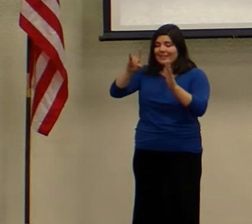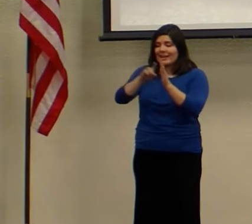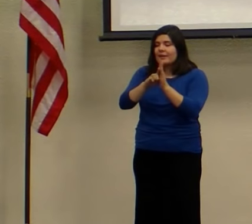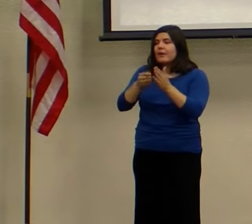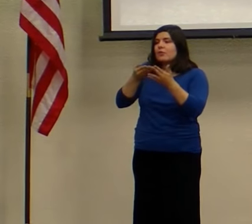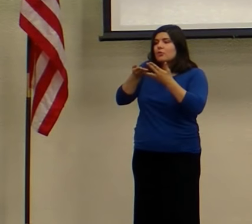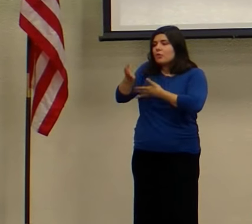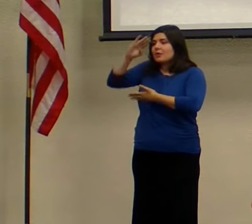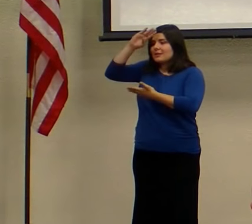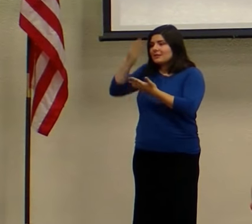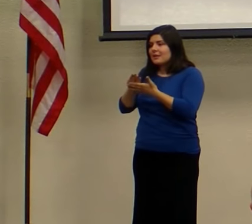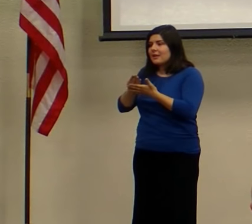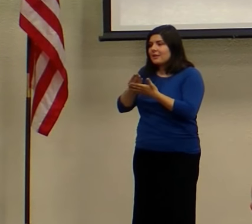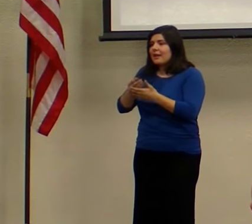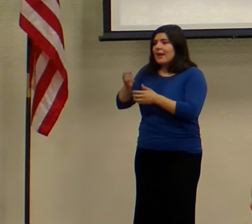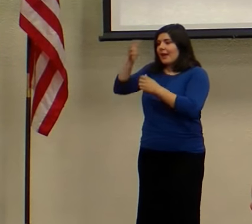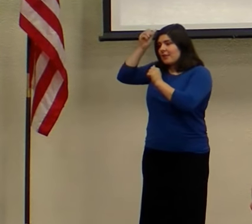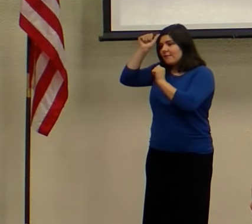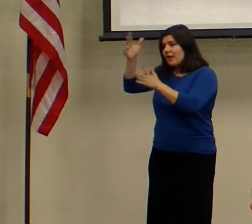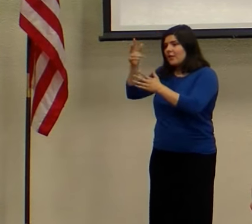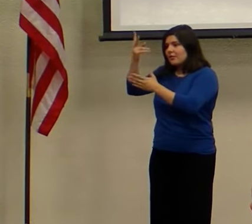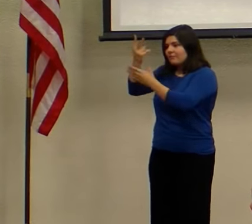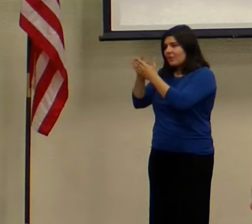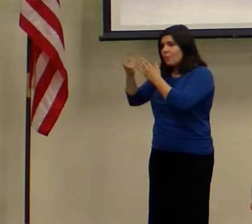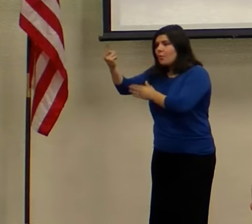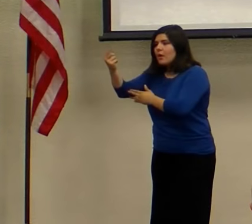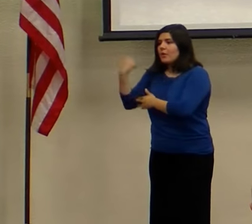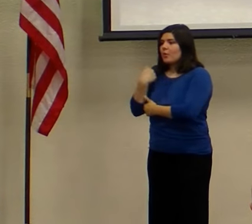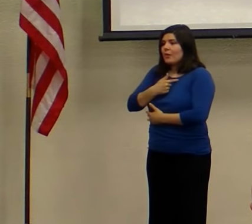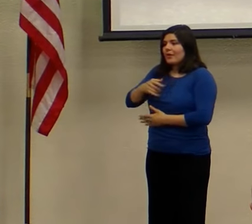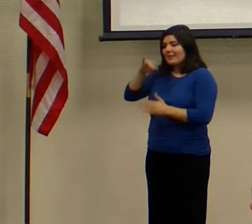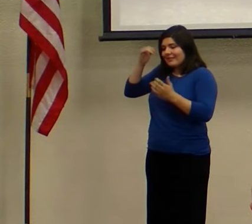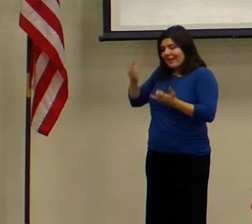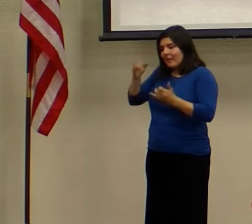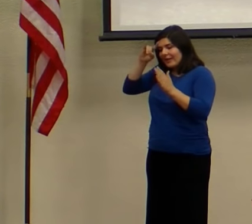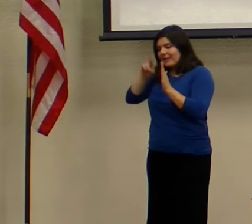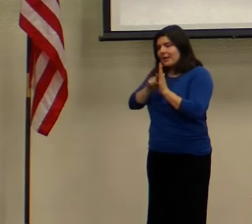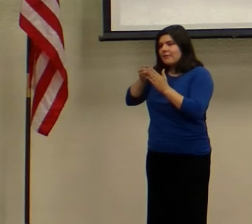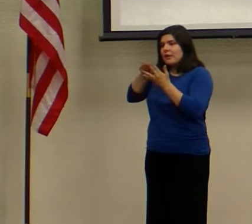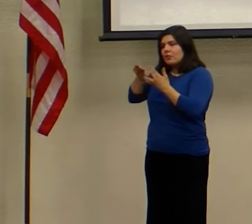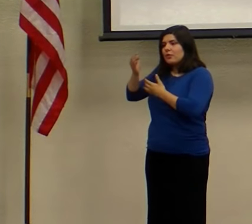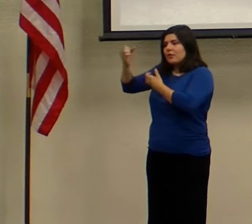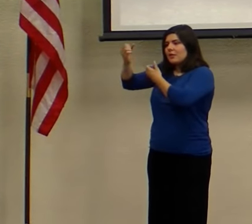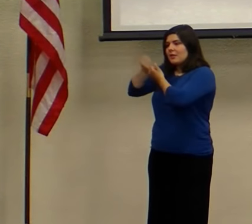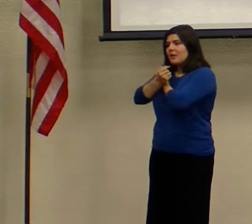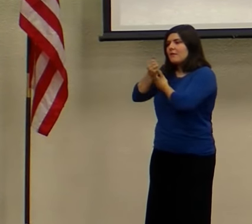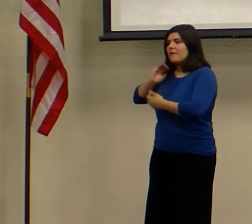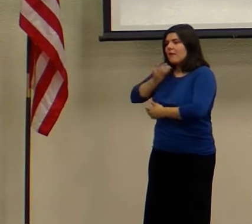Son and the Father are one, and so we are identified through the love of our God because God is love.